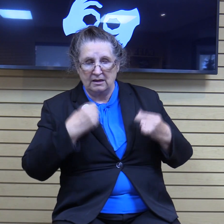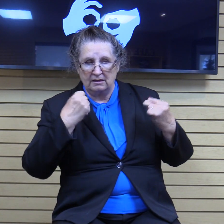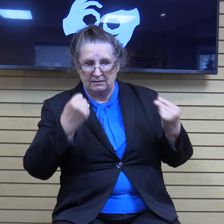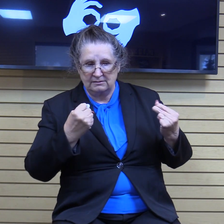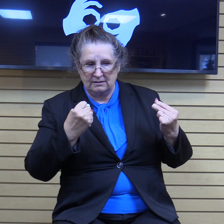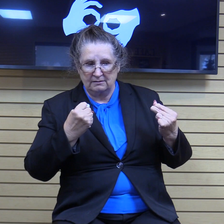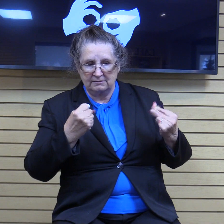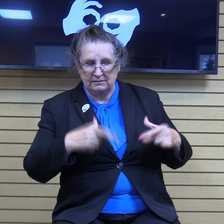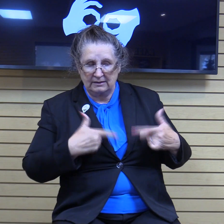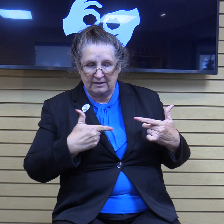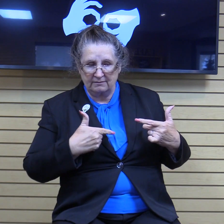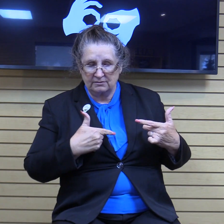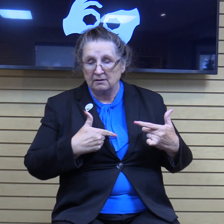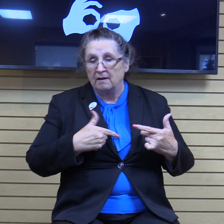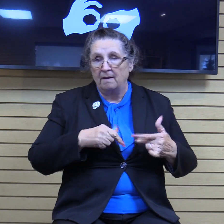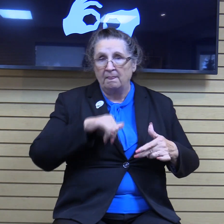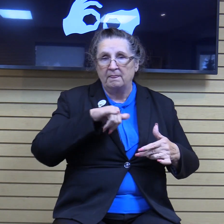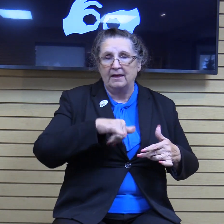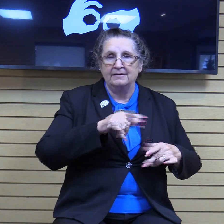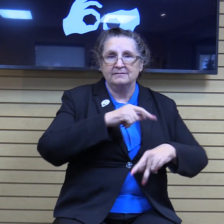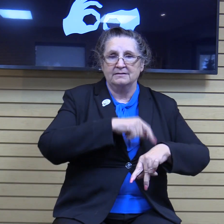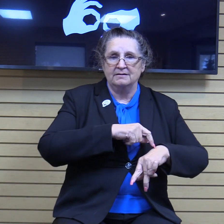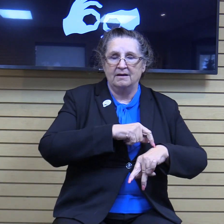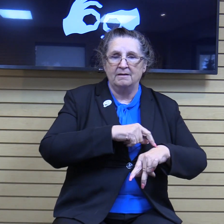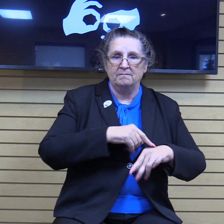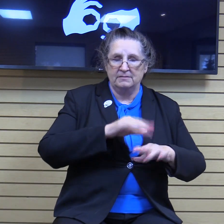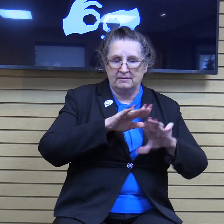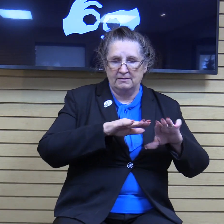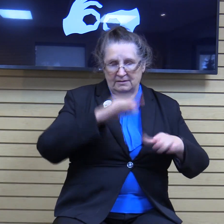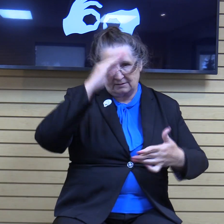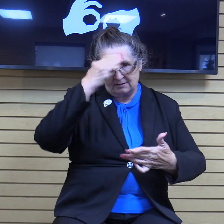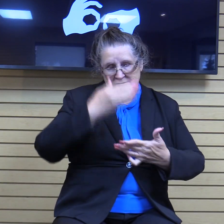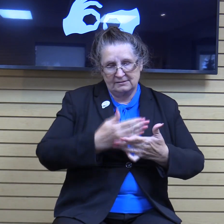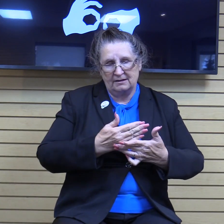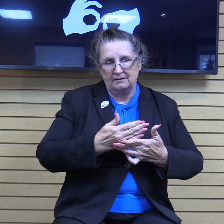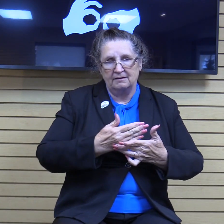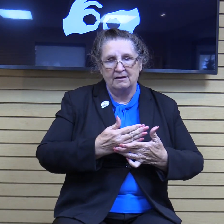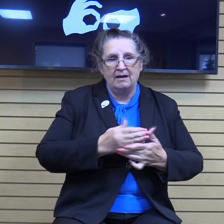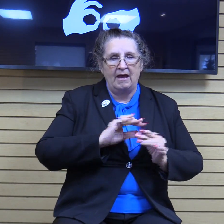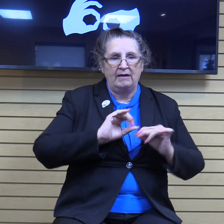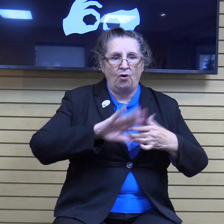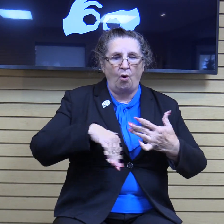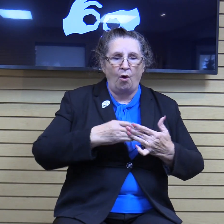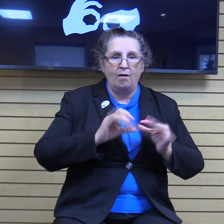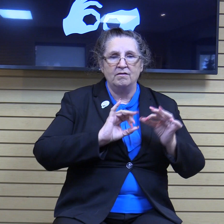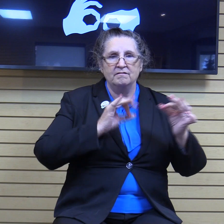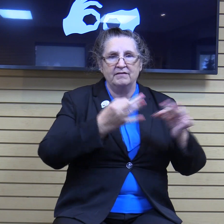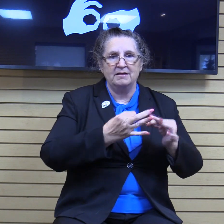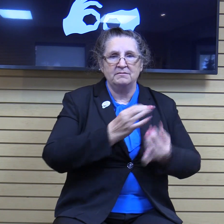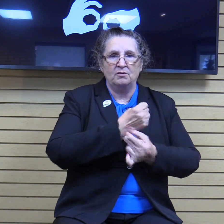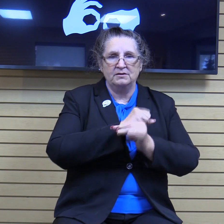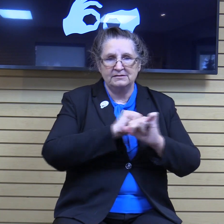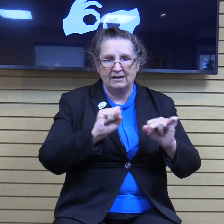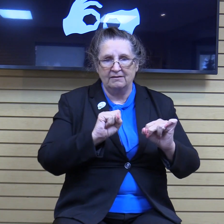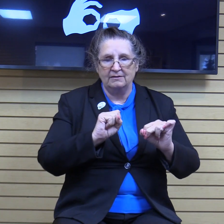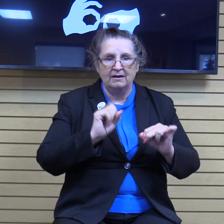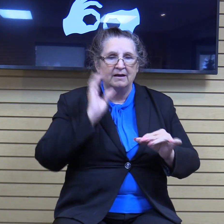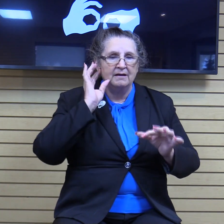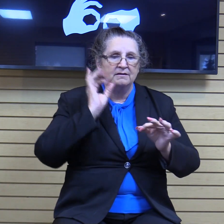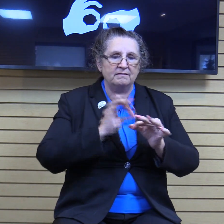believed that his whole household also was saved. Do you see how the faith is being lifted? First, it's just